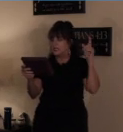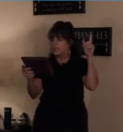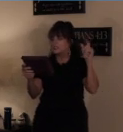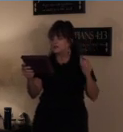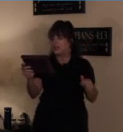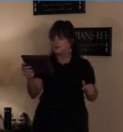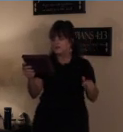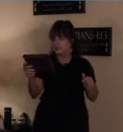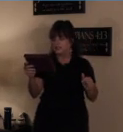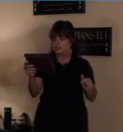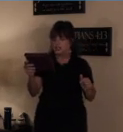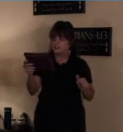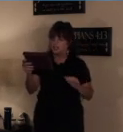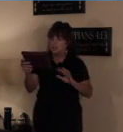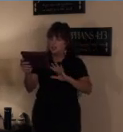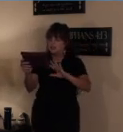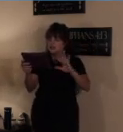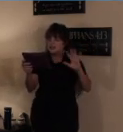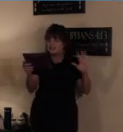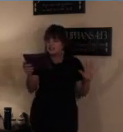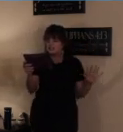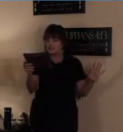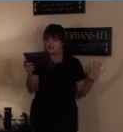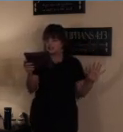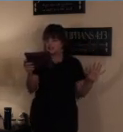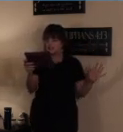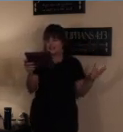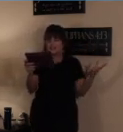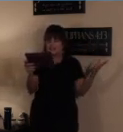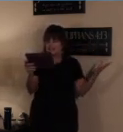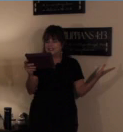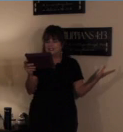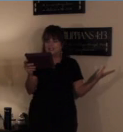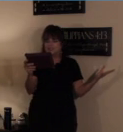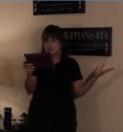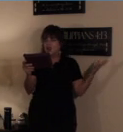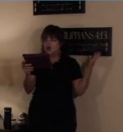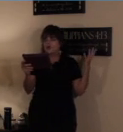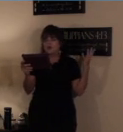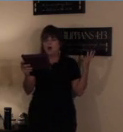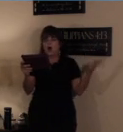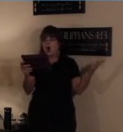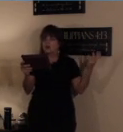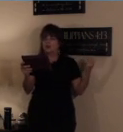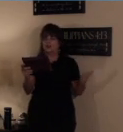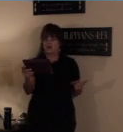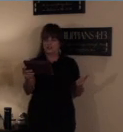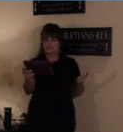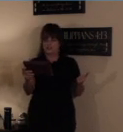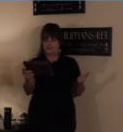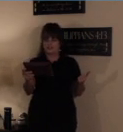is faithful and just to forgive us our sins and to cleanse us from all unrighteousness.